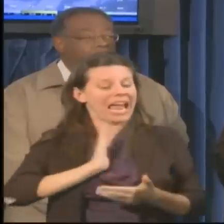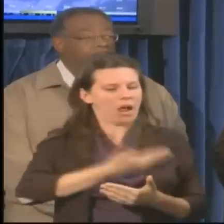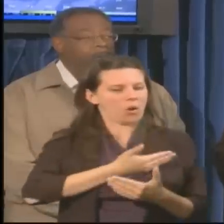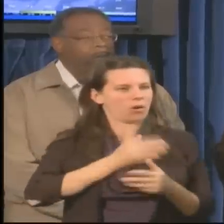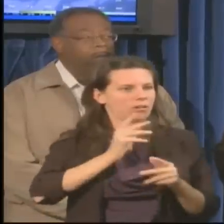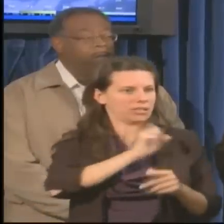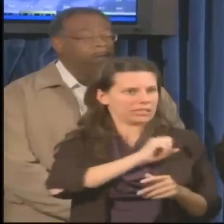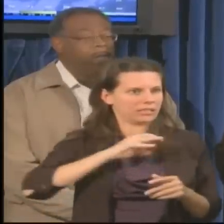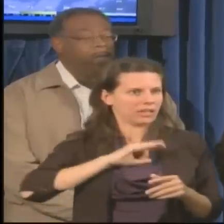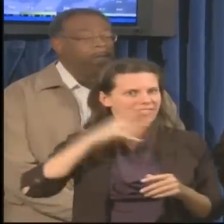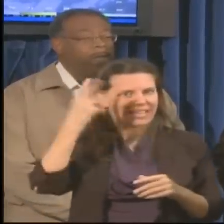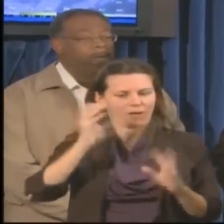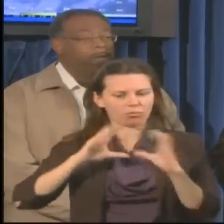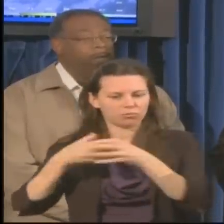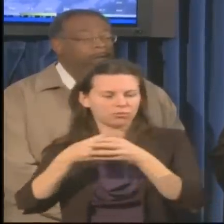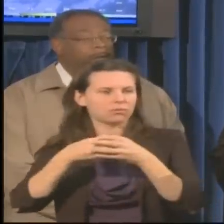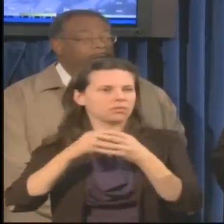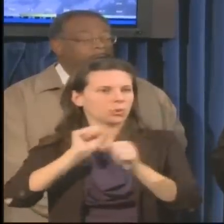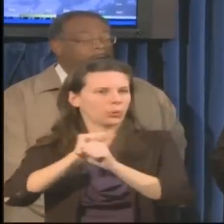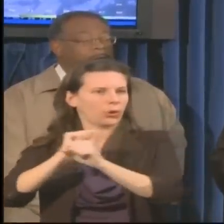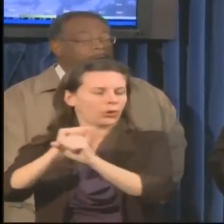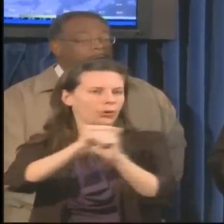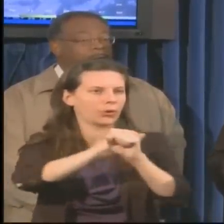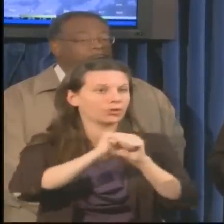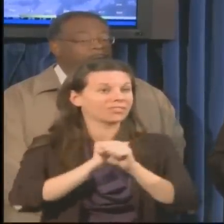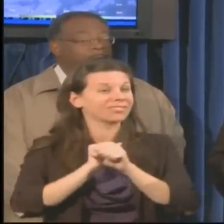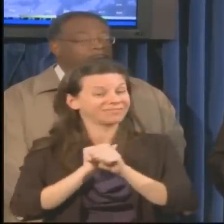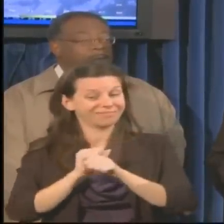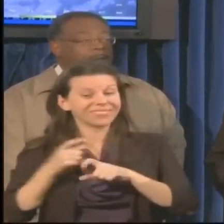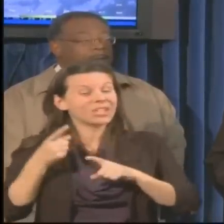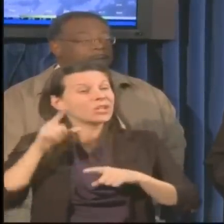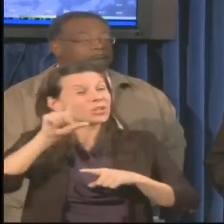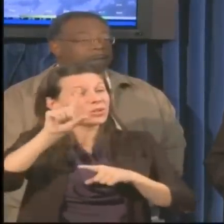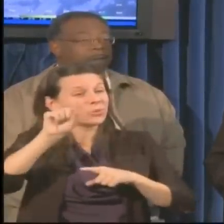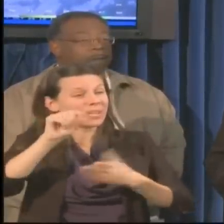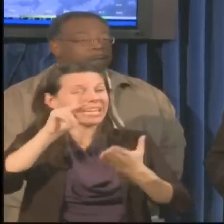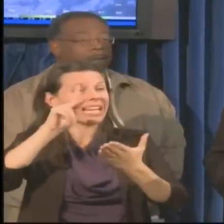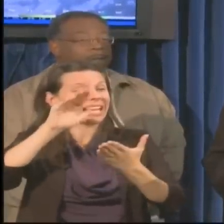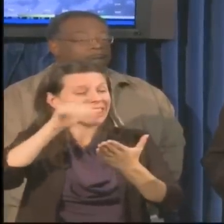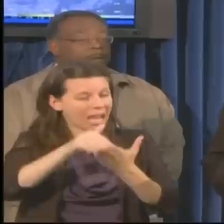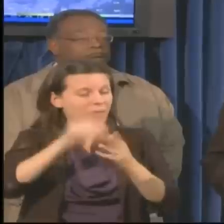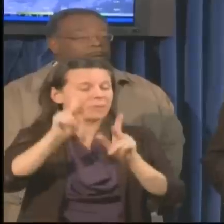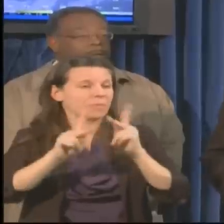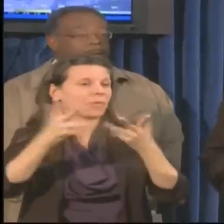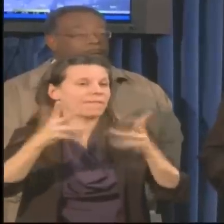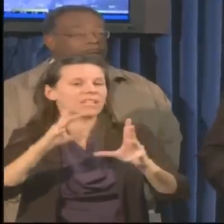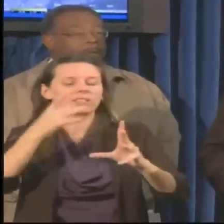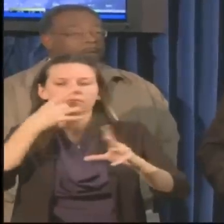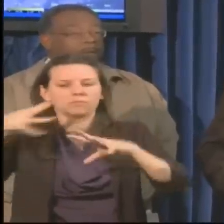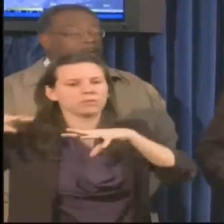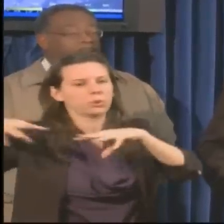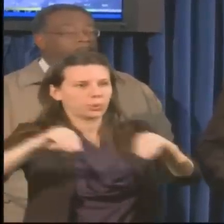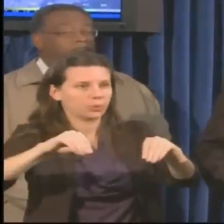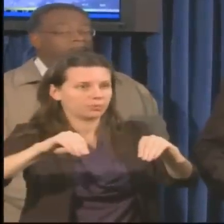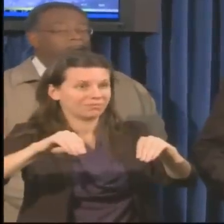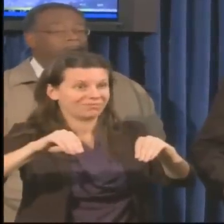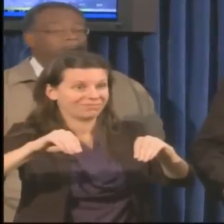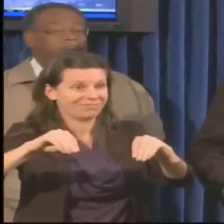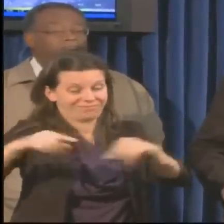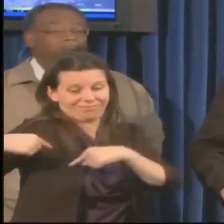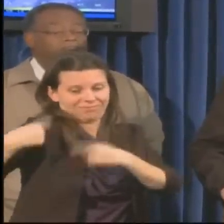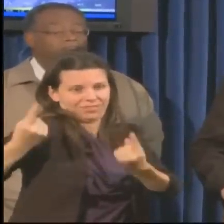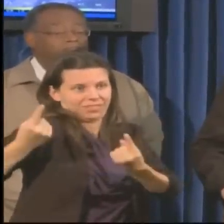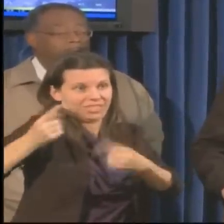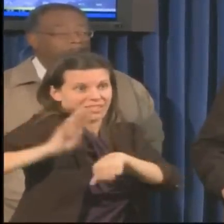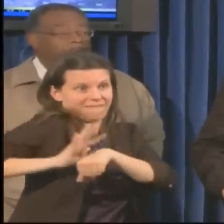As the Governor stated, we've had 20,000 customers experience a power outage since 4 o'clock yesterday afternoon. Most